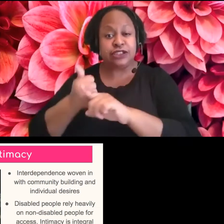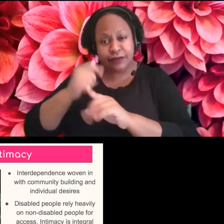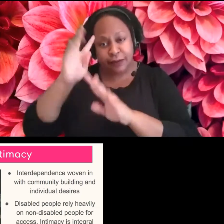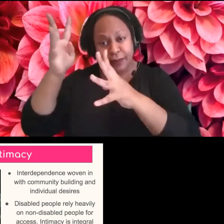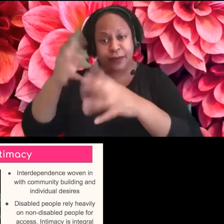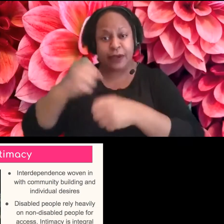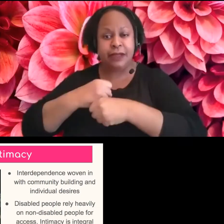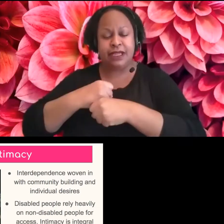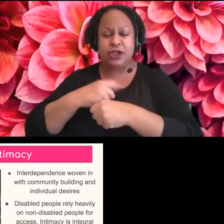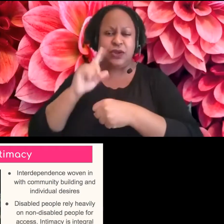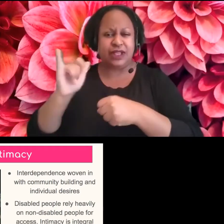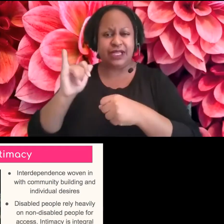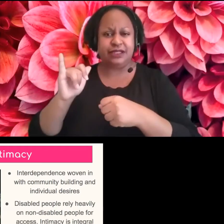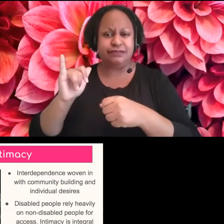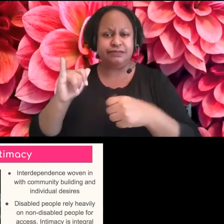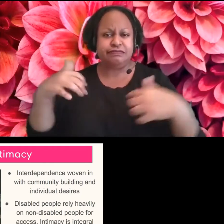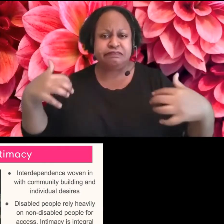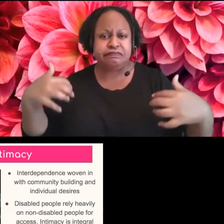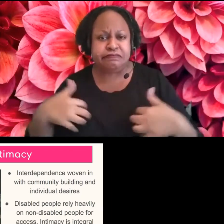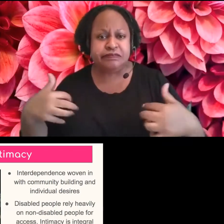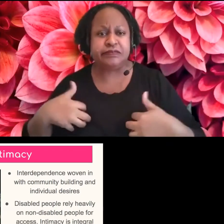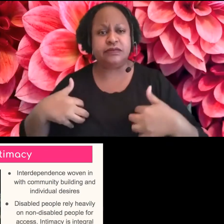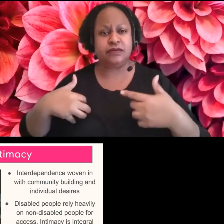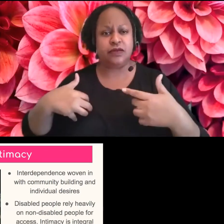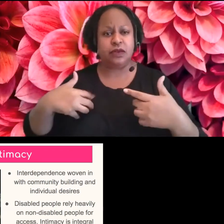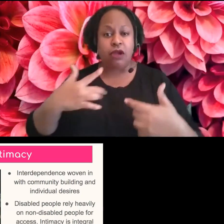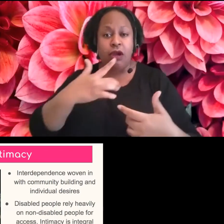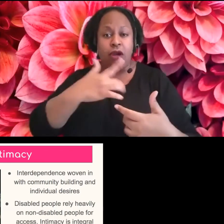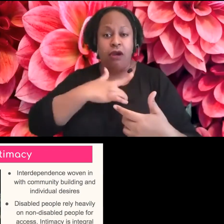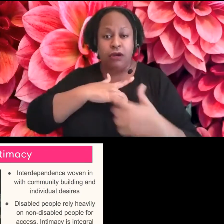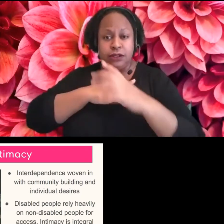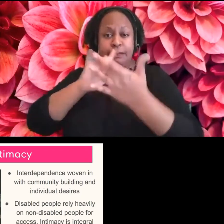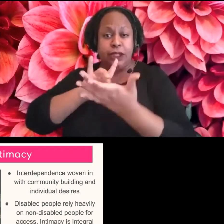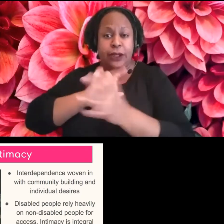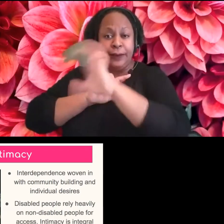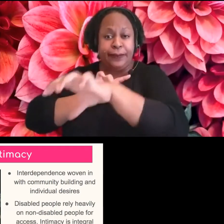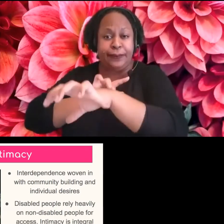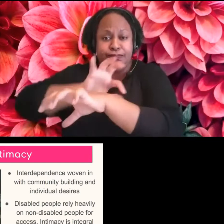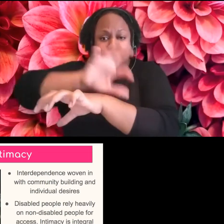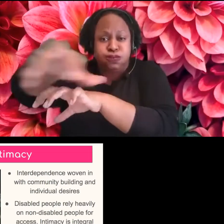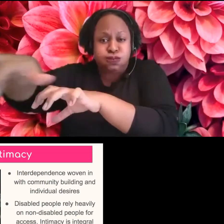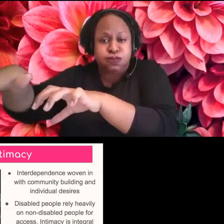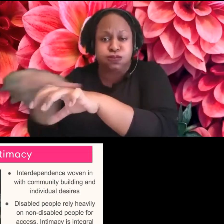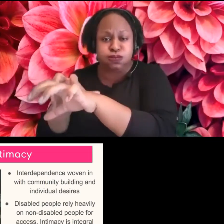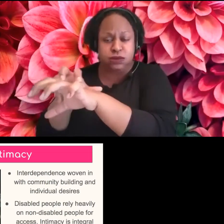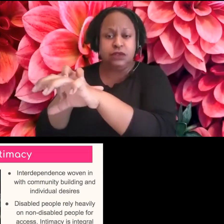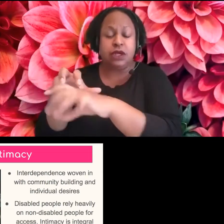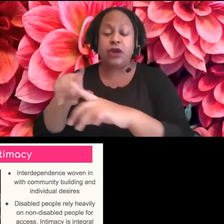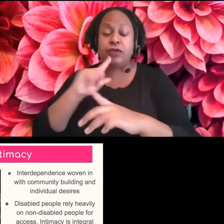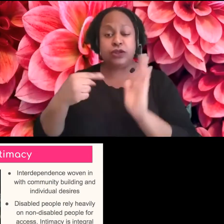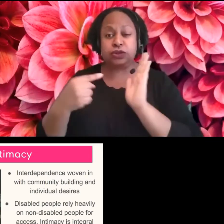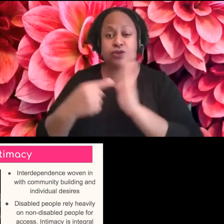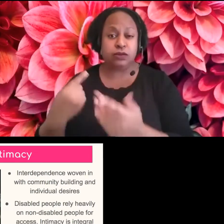in a way. And I, and I thought this, uh, photo really illustrated what Mia Mingus was trying to say, uh,